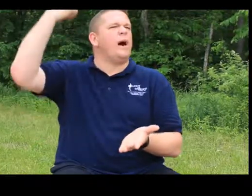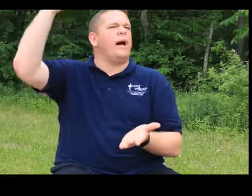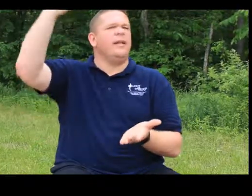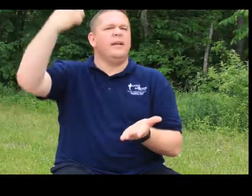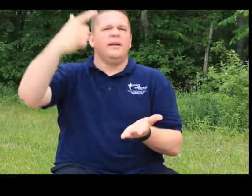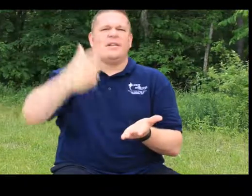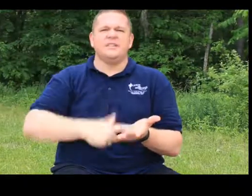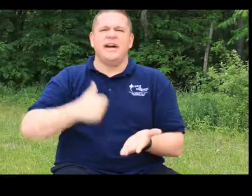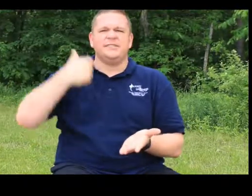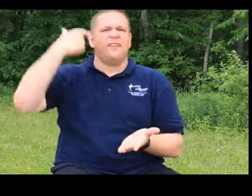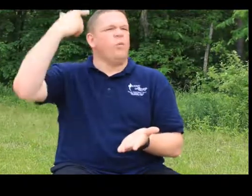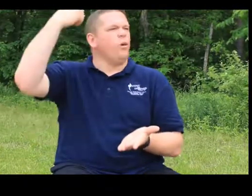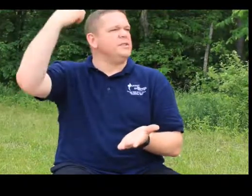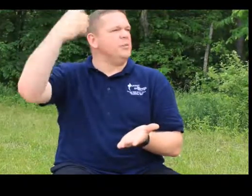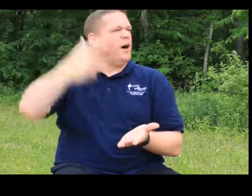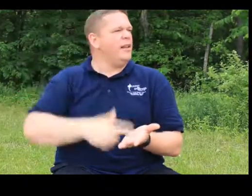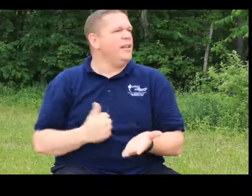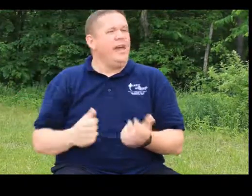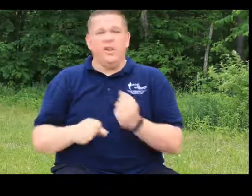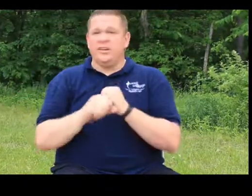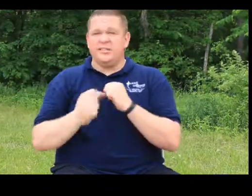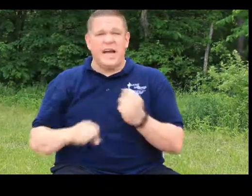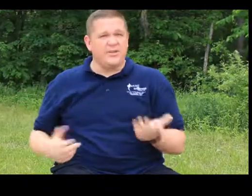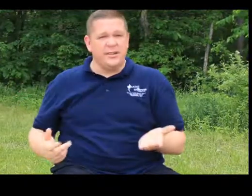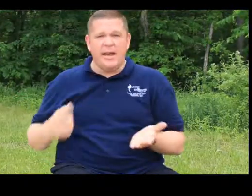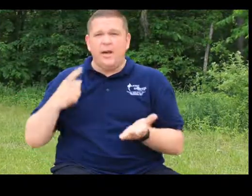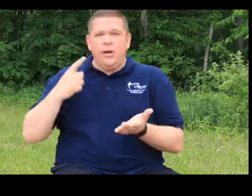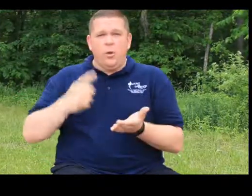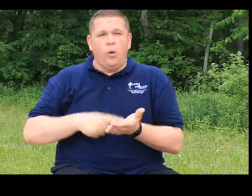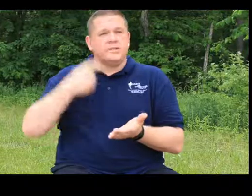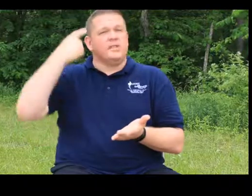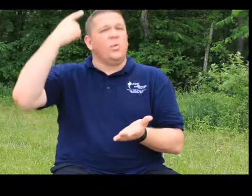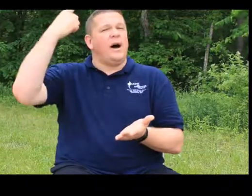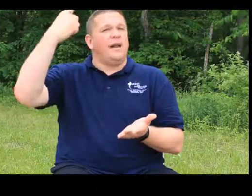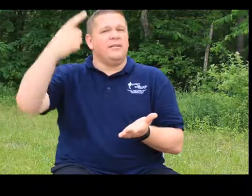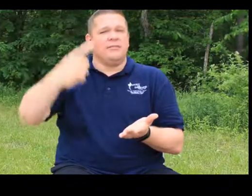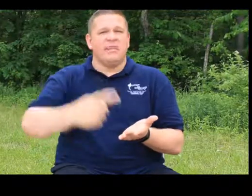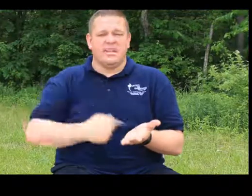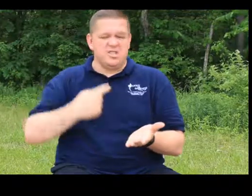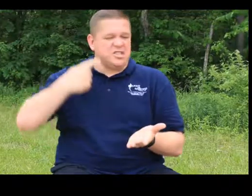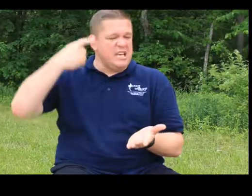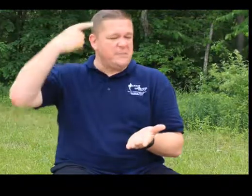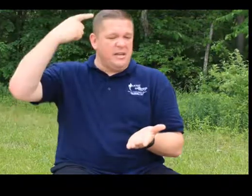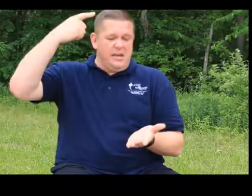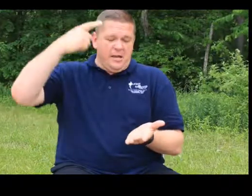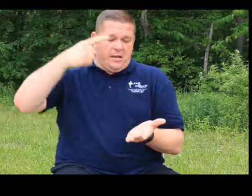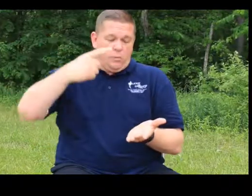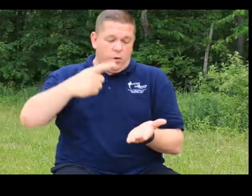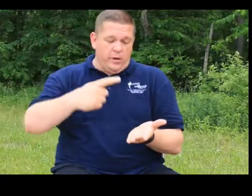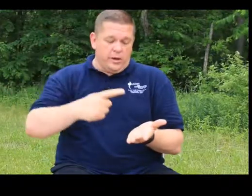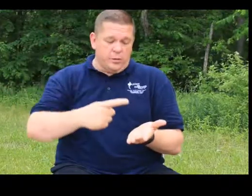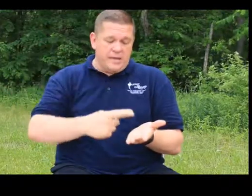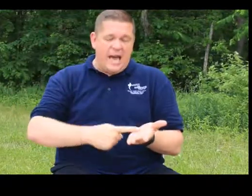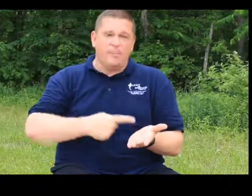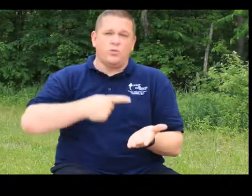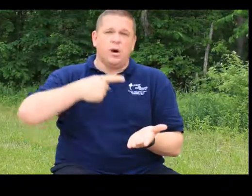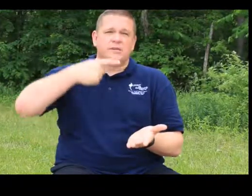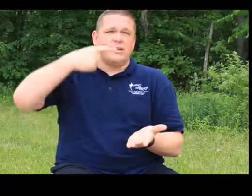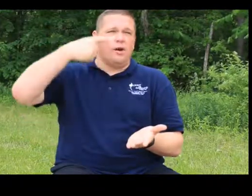while. This is a nice sign for once in a while. You can exaggerate that. Once in a while. Like, it just skips. In other words, it happens once, and then a